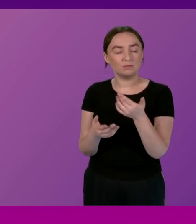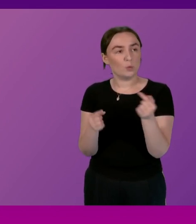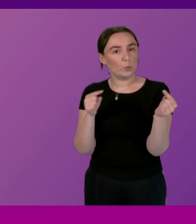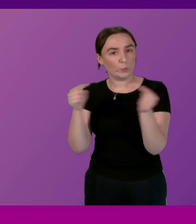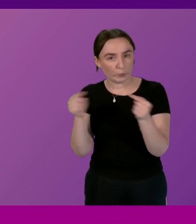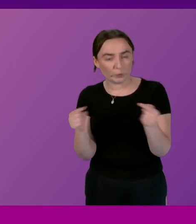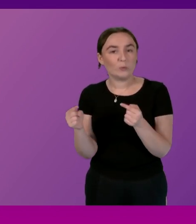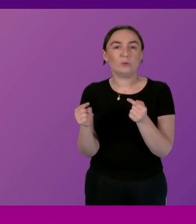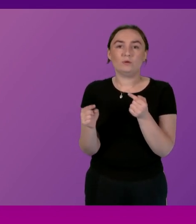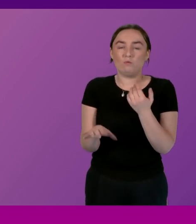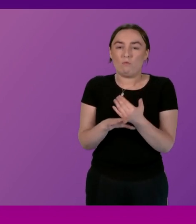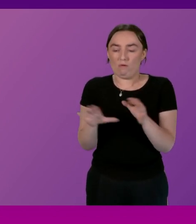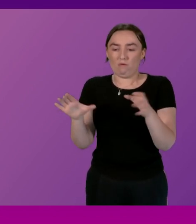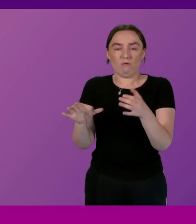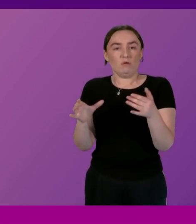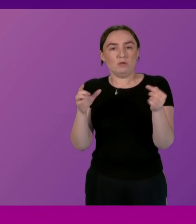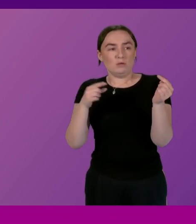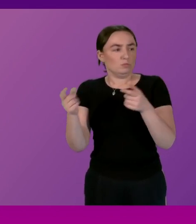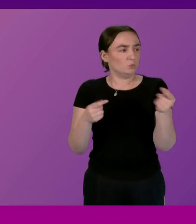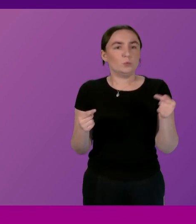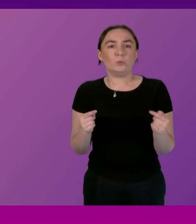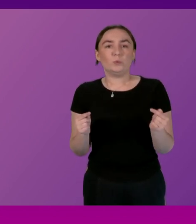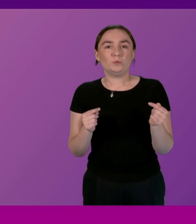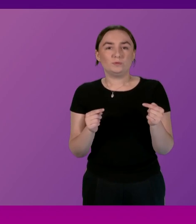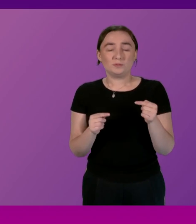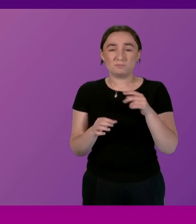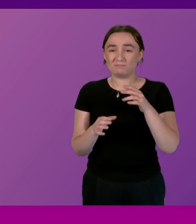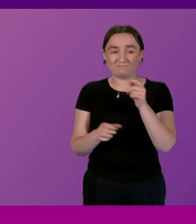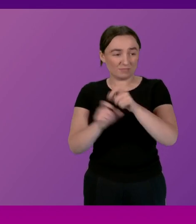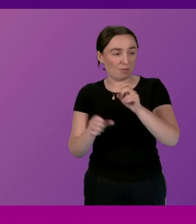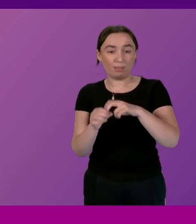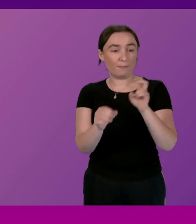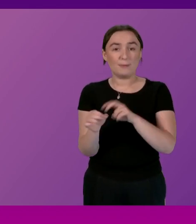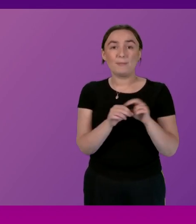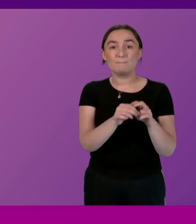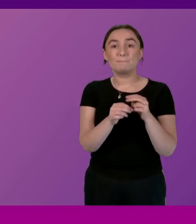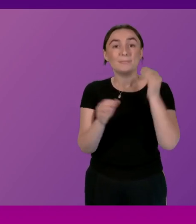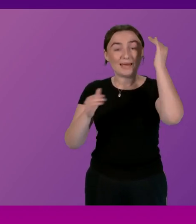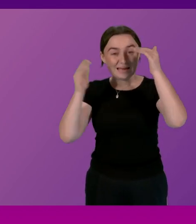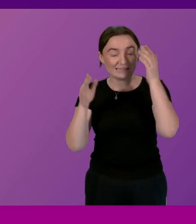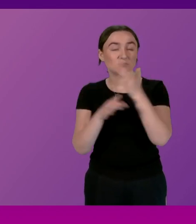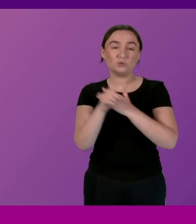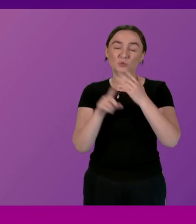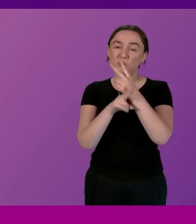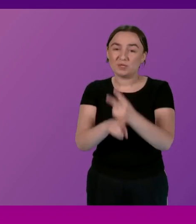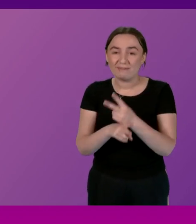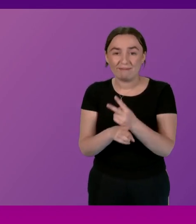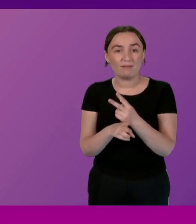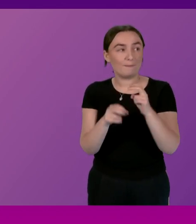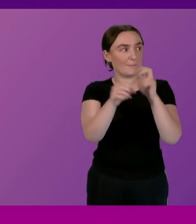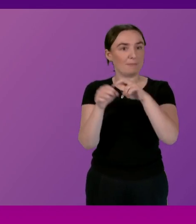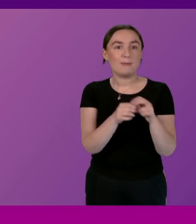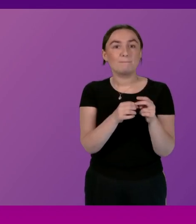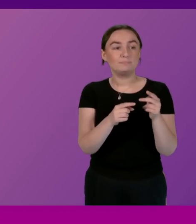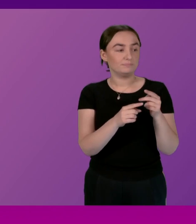and they will often be losing people from social care and adult social care in particular to a whole